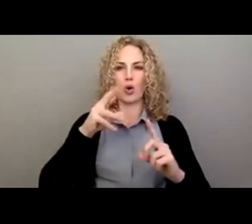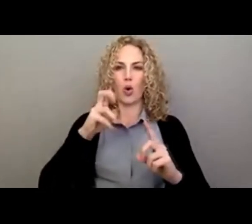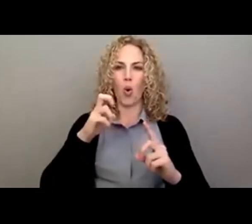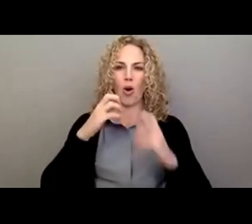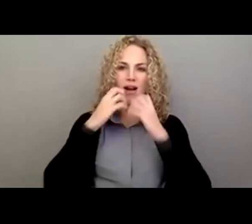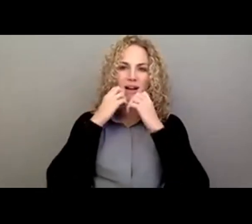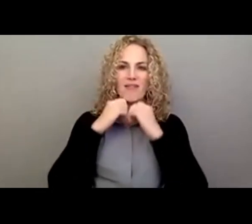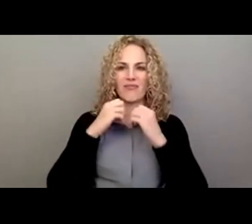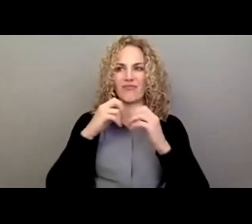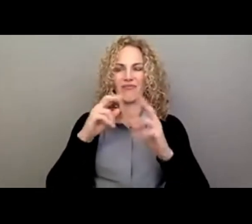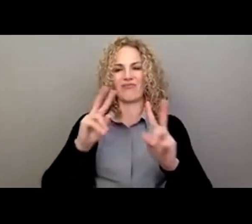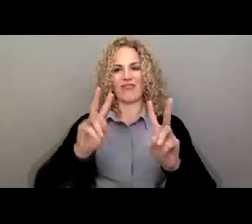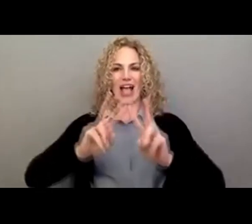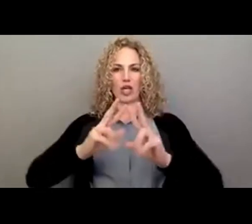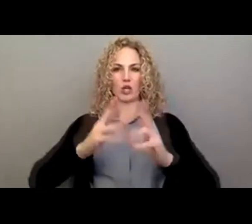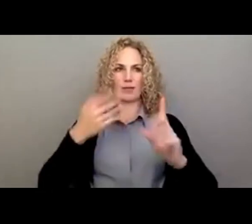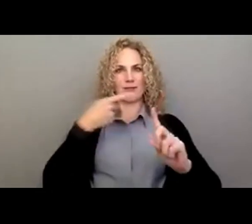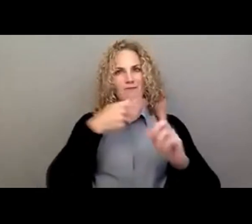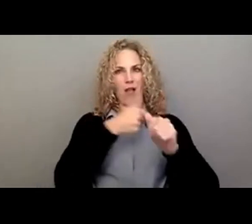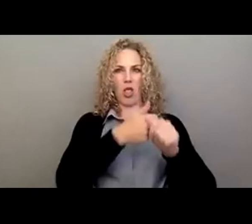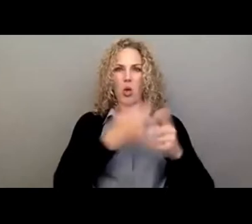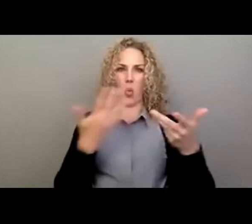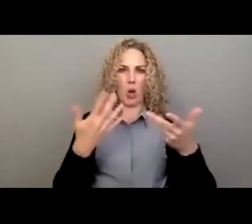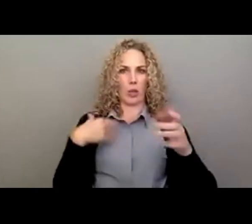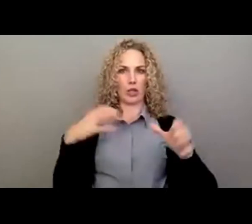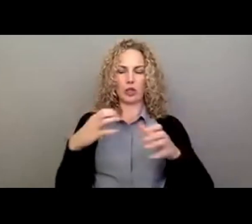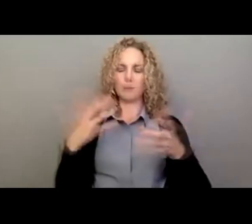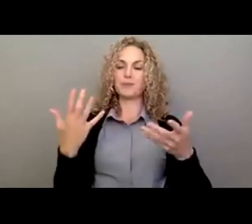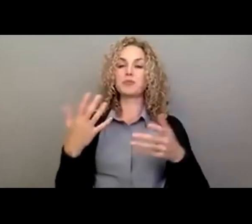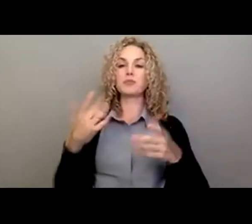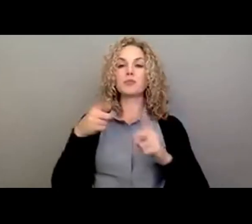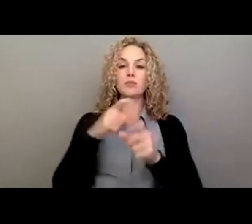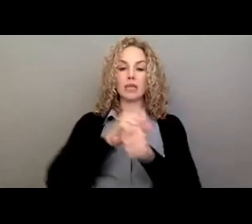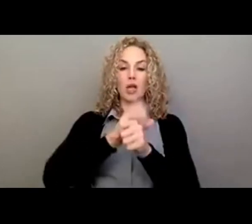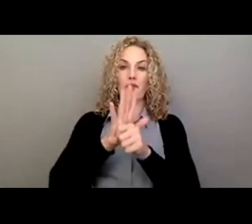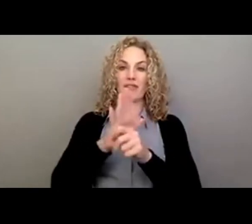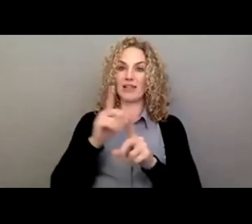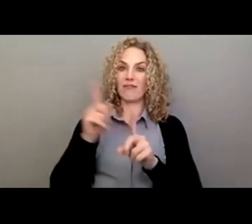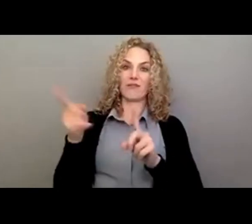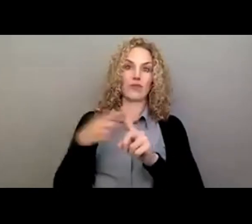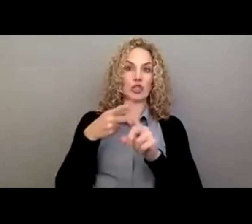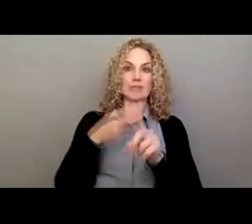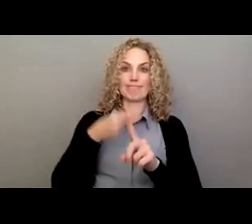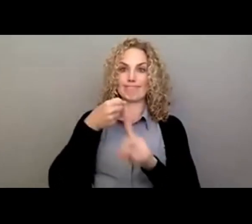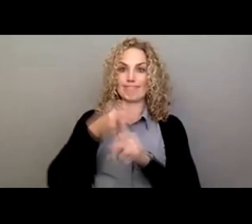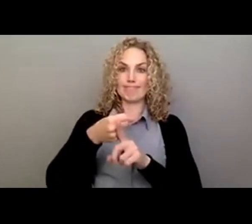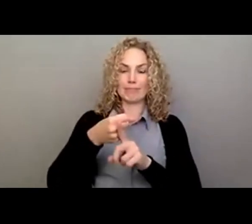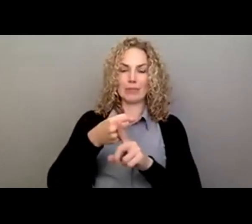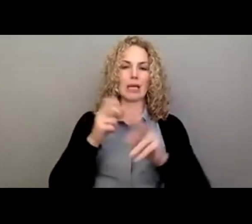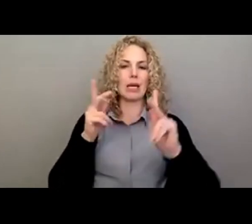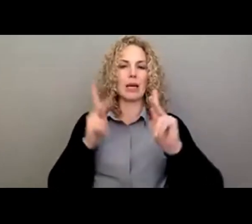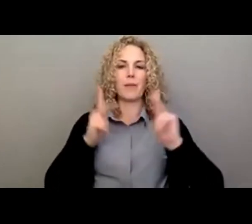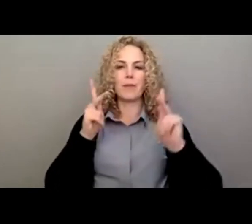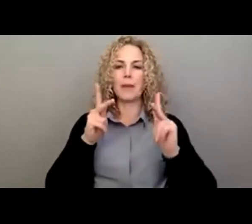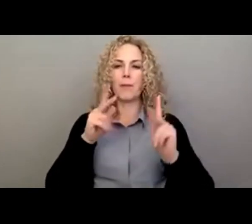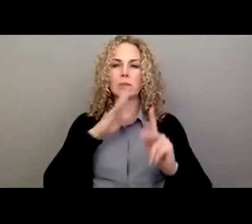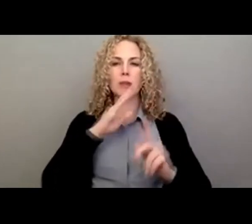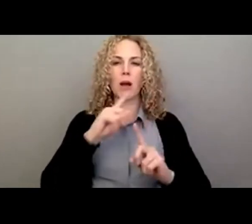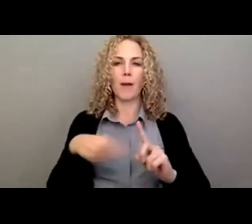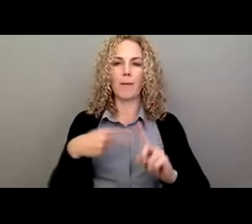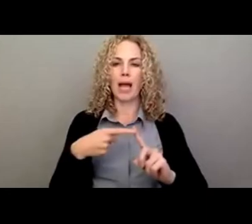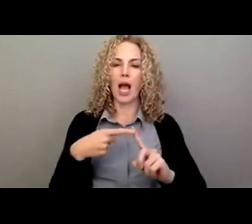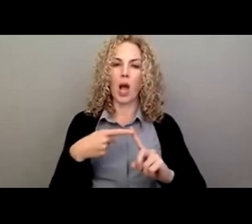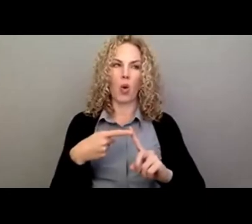Well, you might recall that when the pandemic first hit, people were talking about, well,